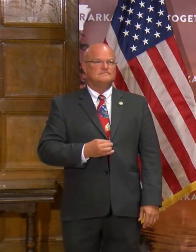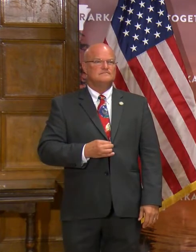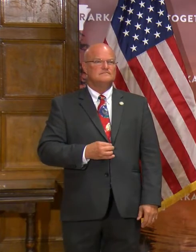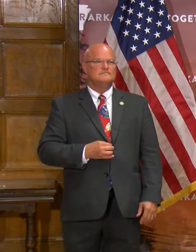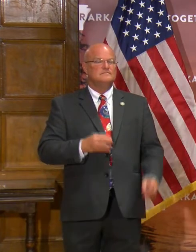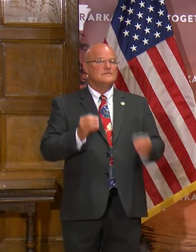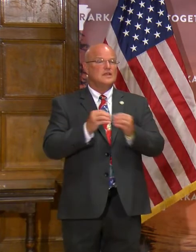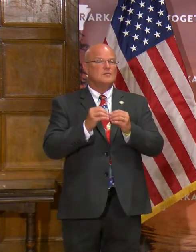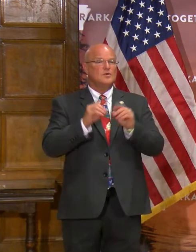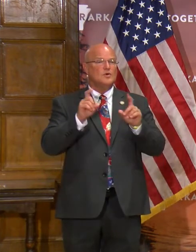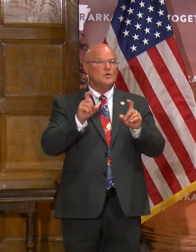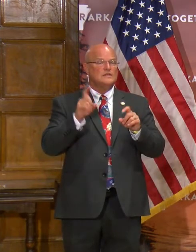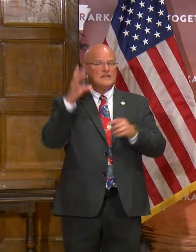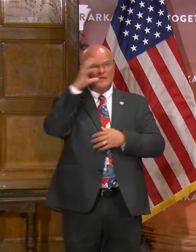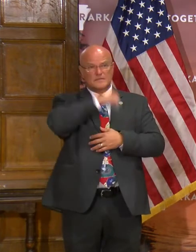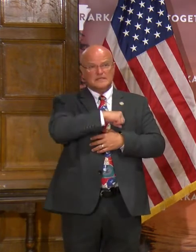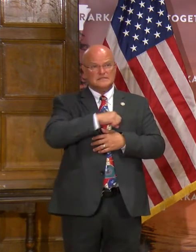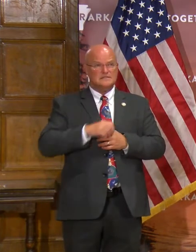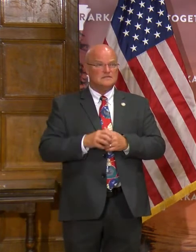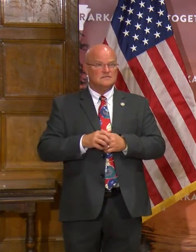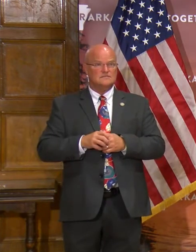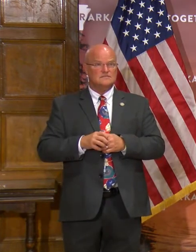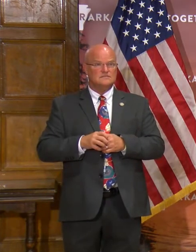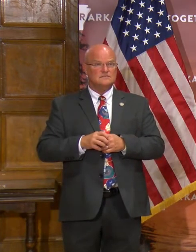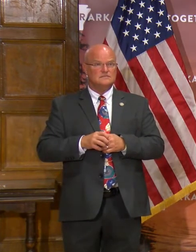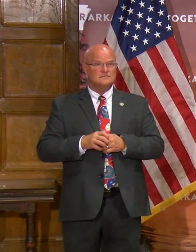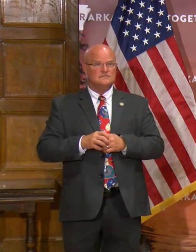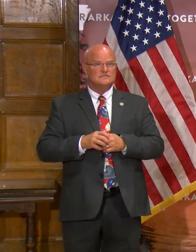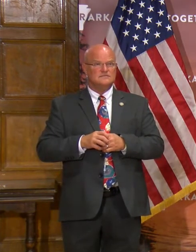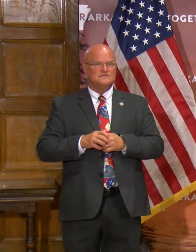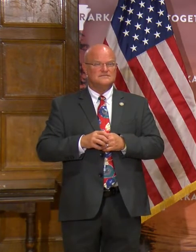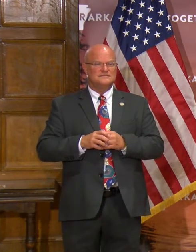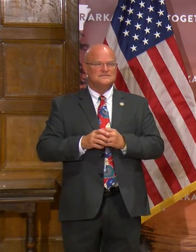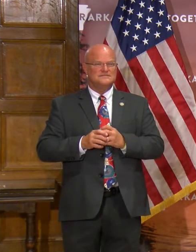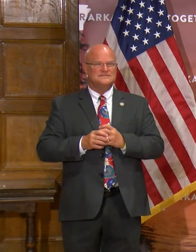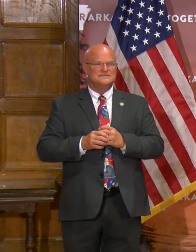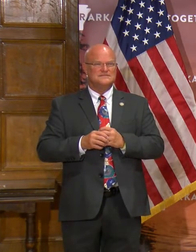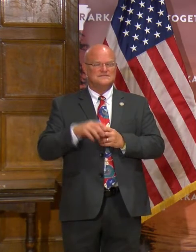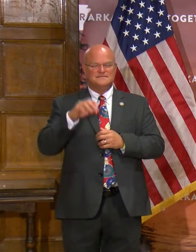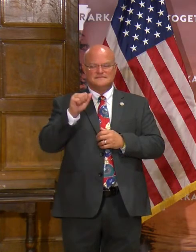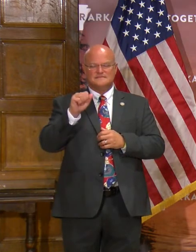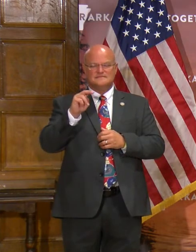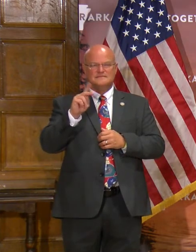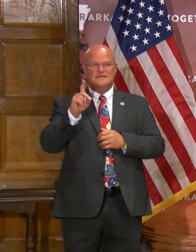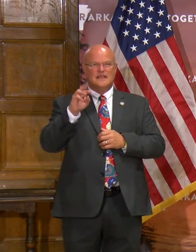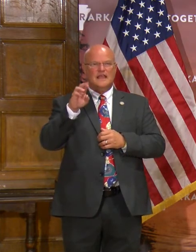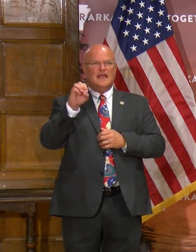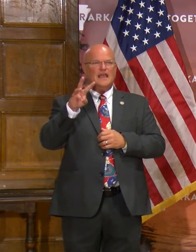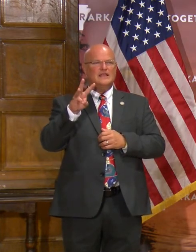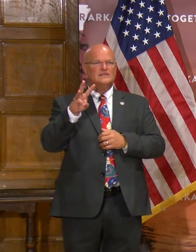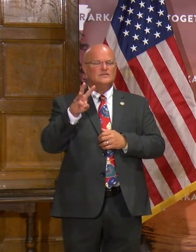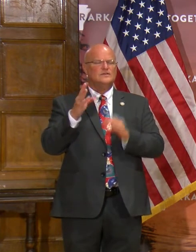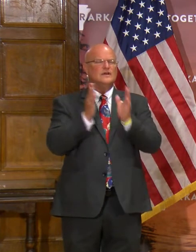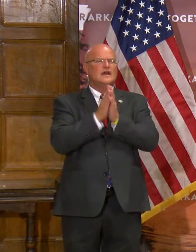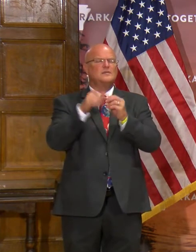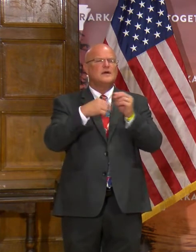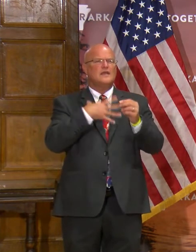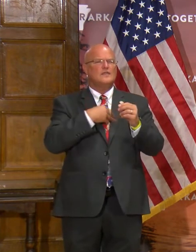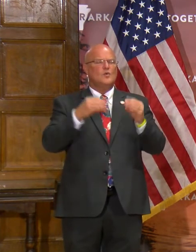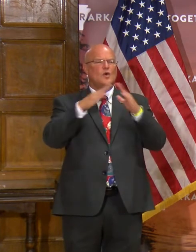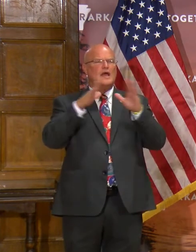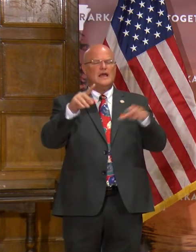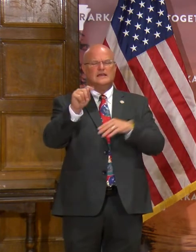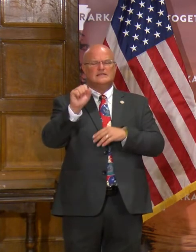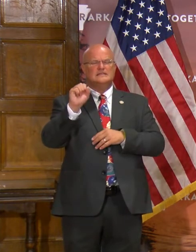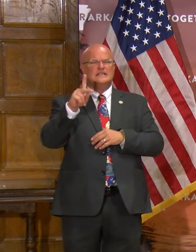Is there any other question I've missed? Governor, I have a question. This Andrew with AP. I wanted to ask you about the White House Task